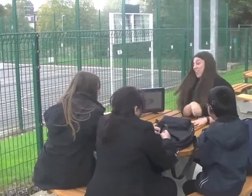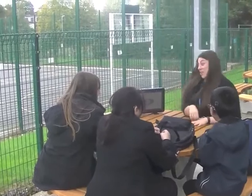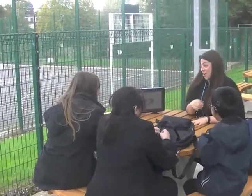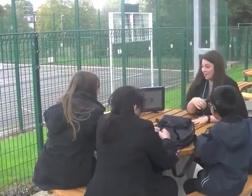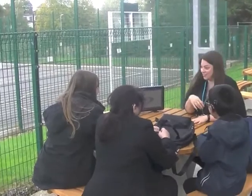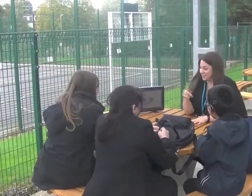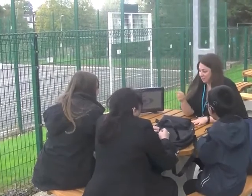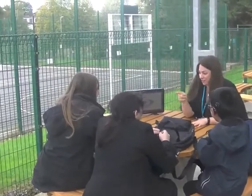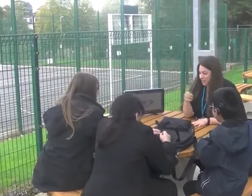Good. What about you?